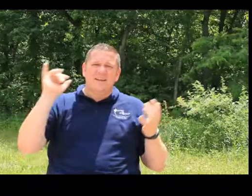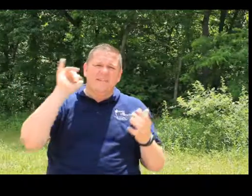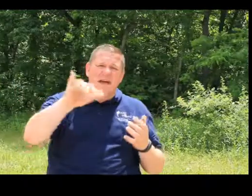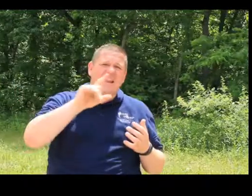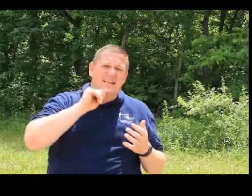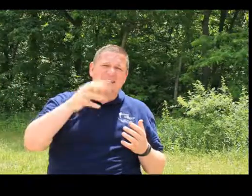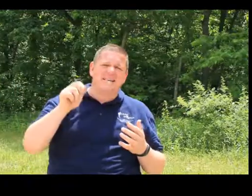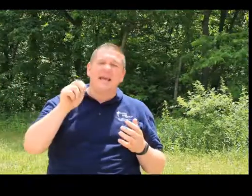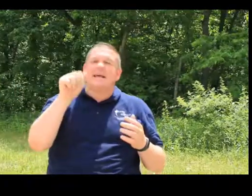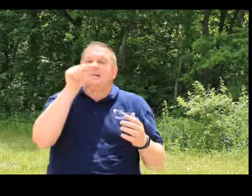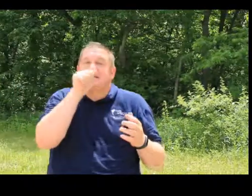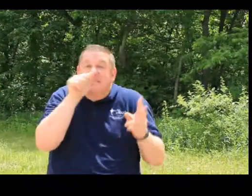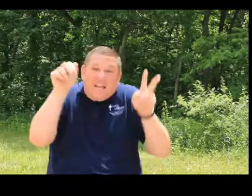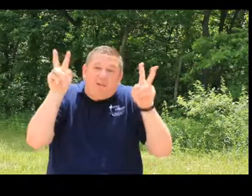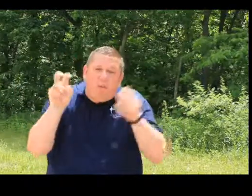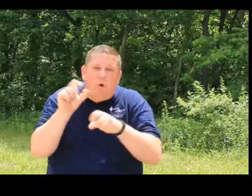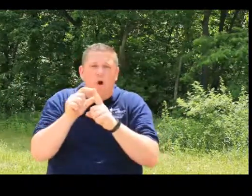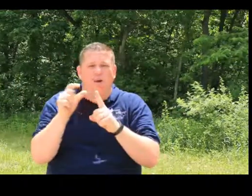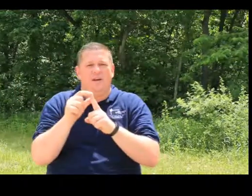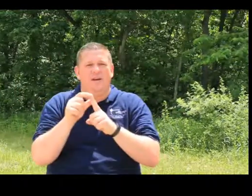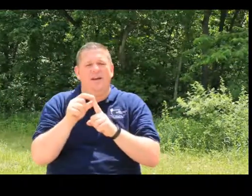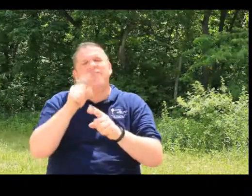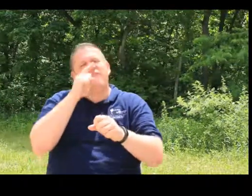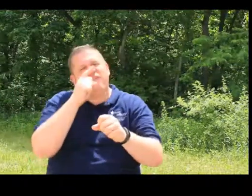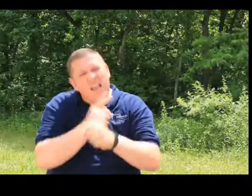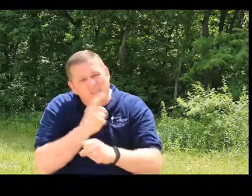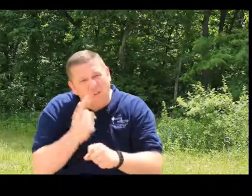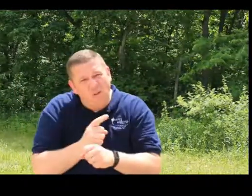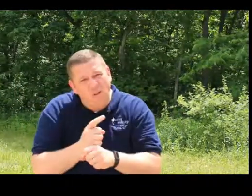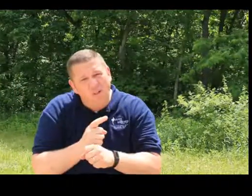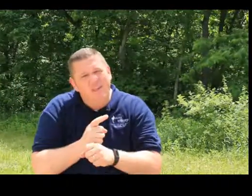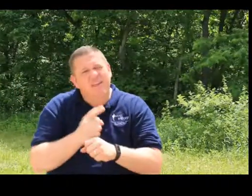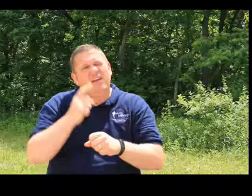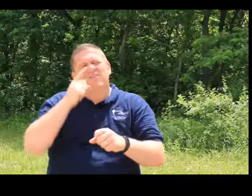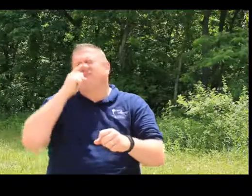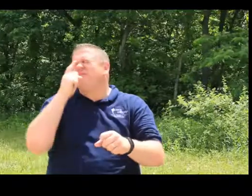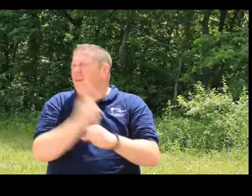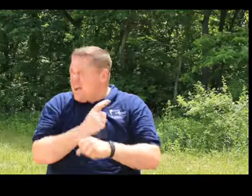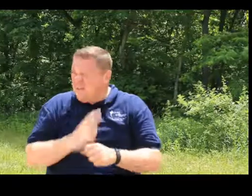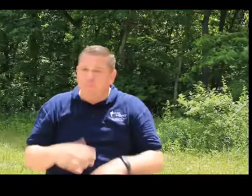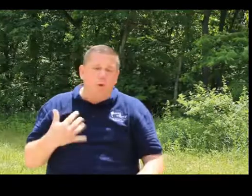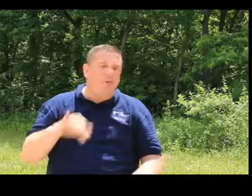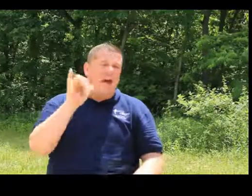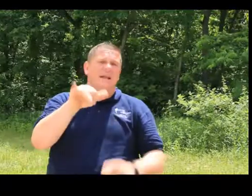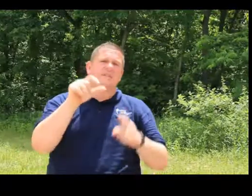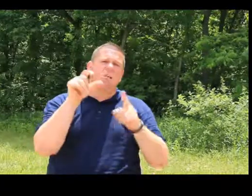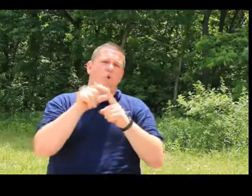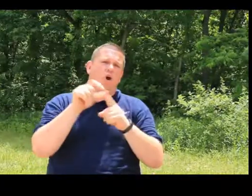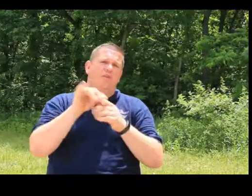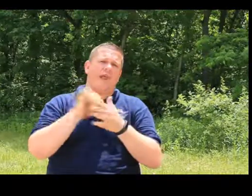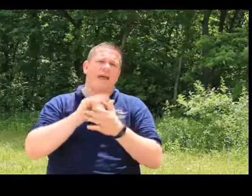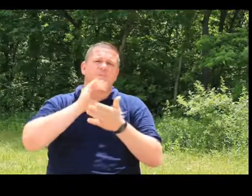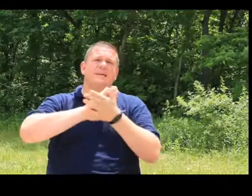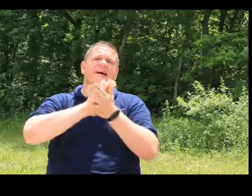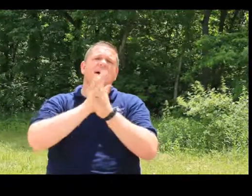That is the secret word. Faithful. Faithful. Boy, that is a word that has become